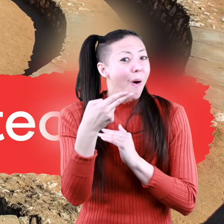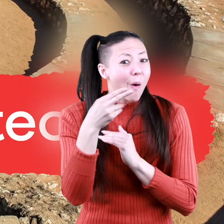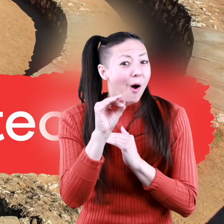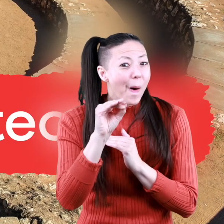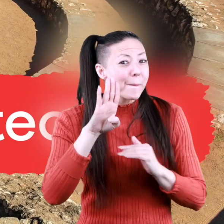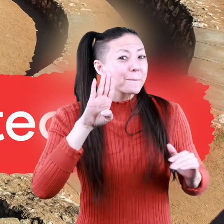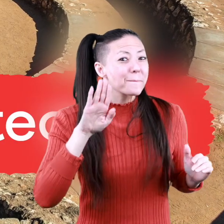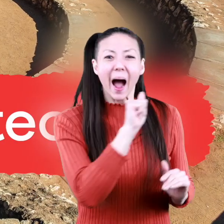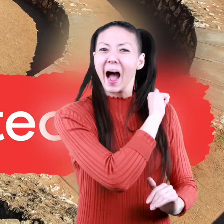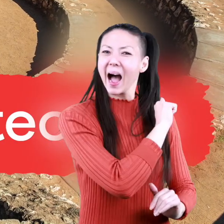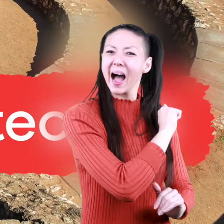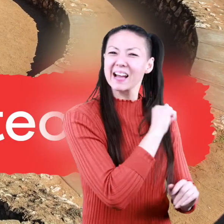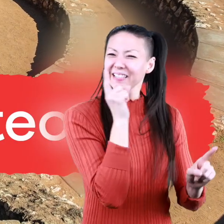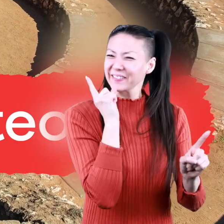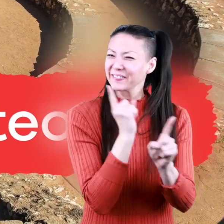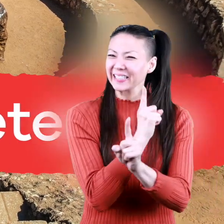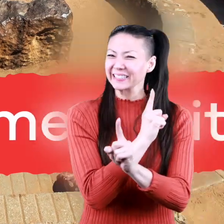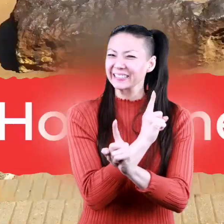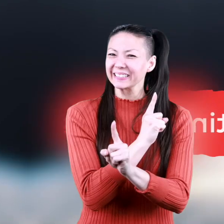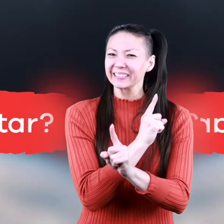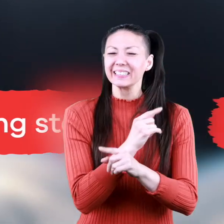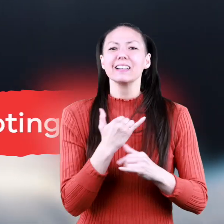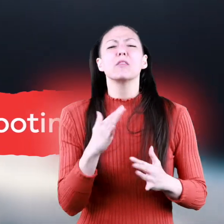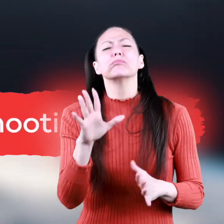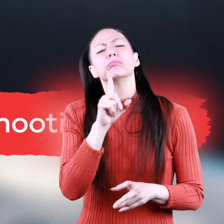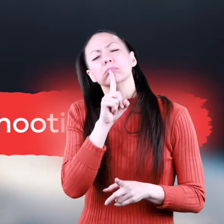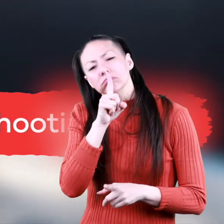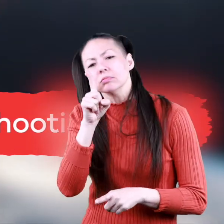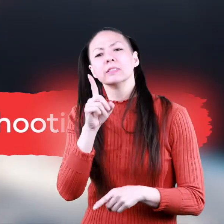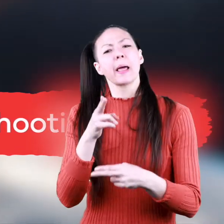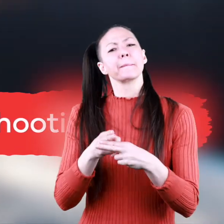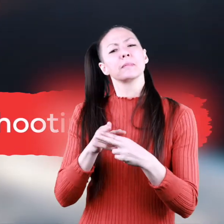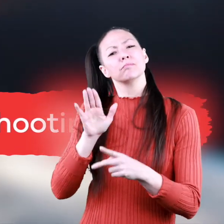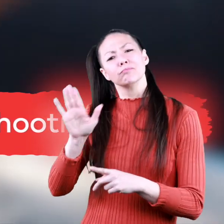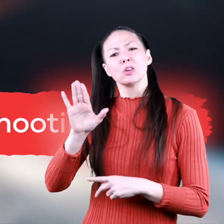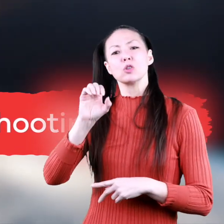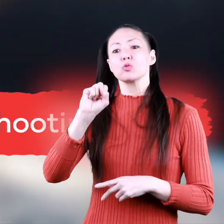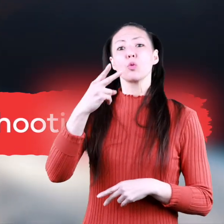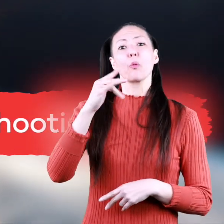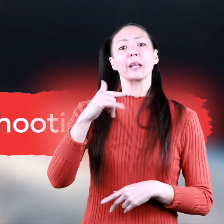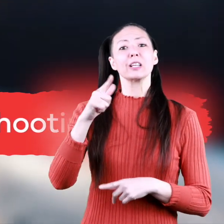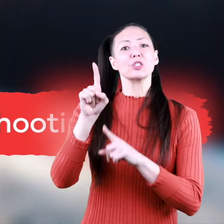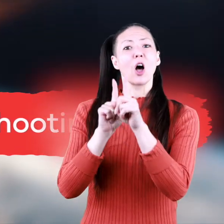Hoba. That's right! What is the real name for a shooting star?